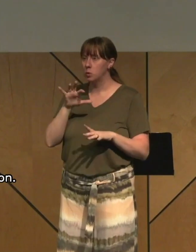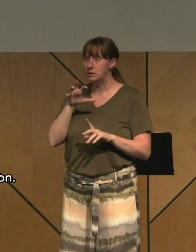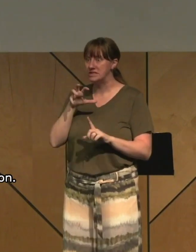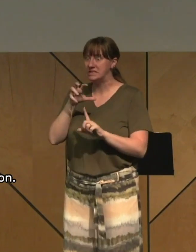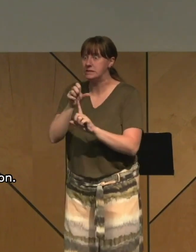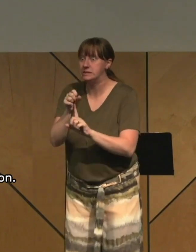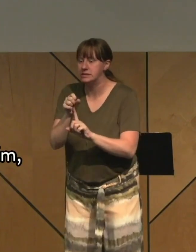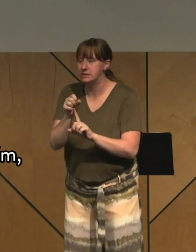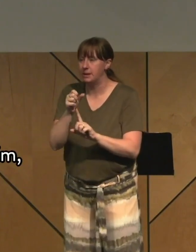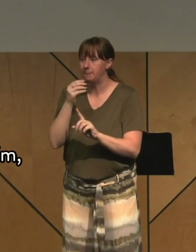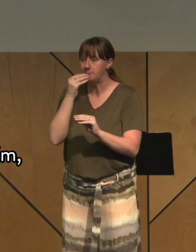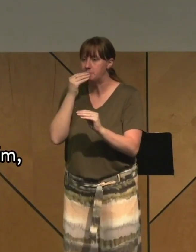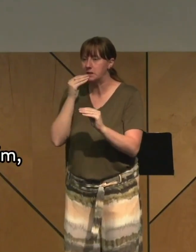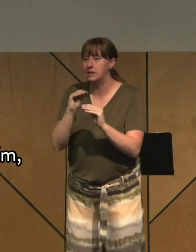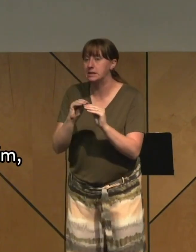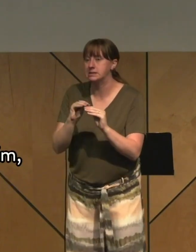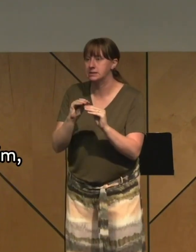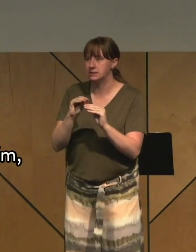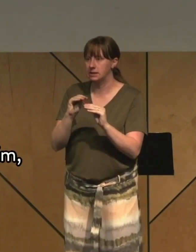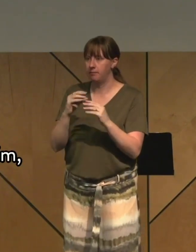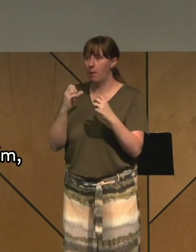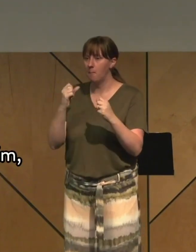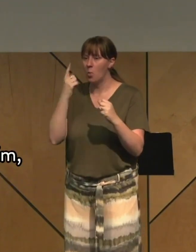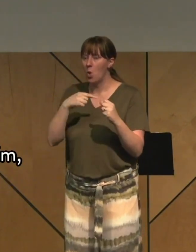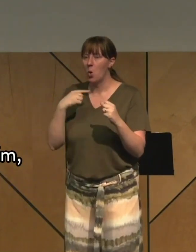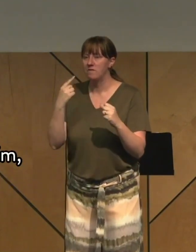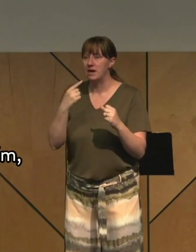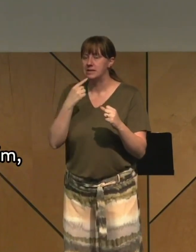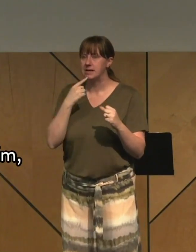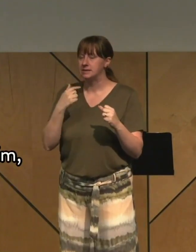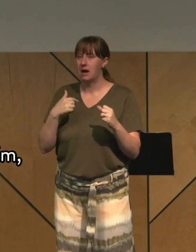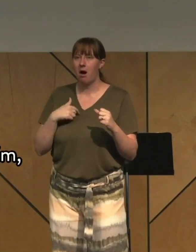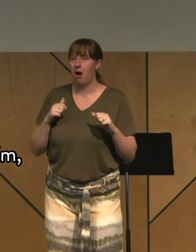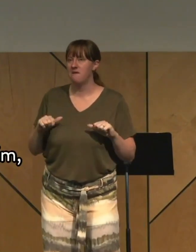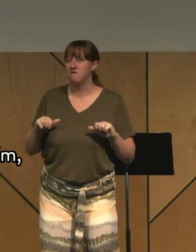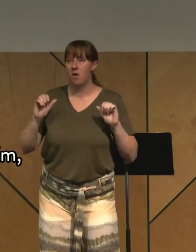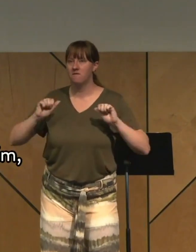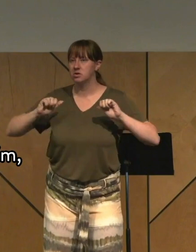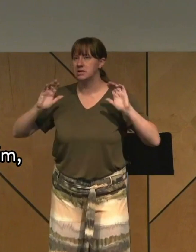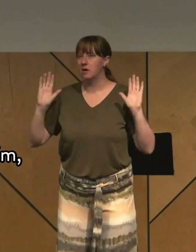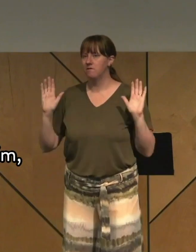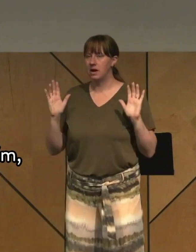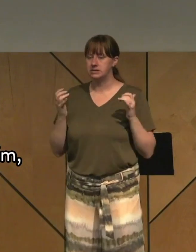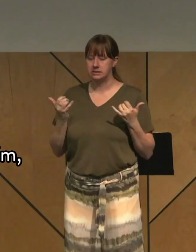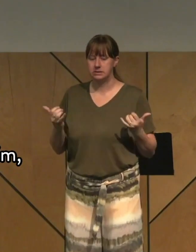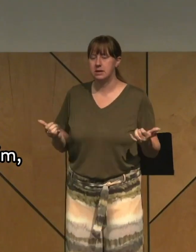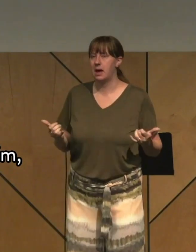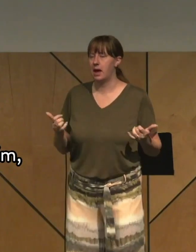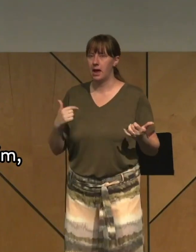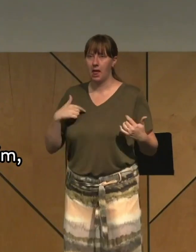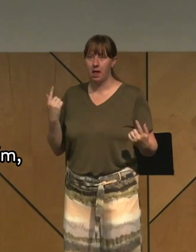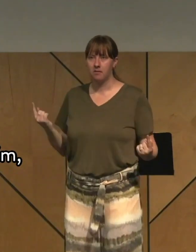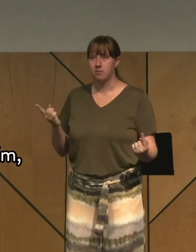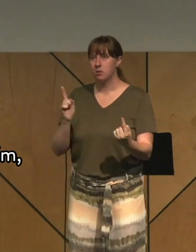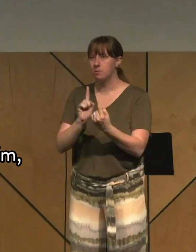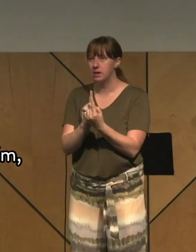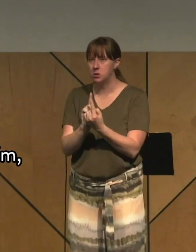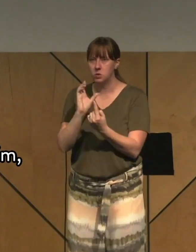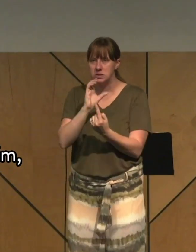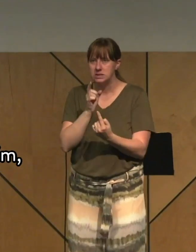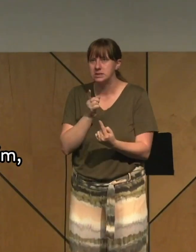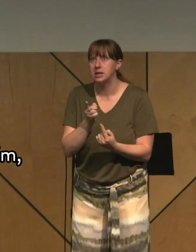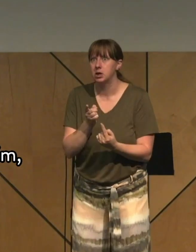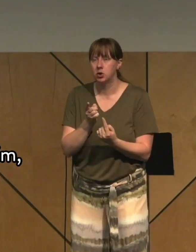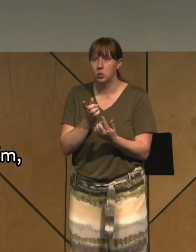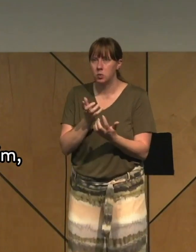And with bold face, she says to him, I had to offer sacrifices and today I've paid my vow. So, now I've come out to meet you, to seek you